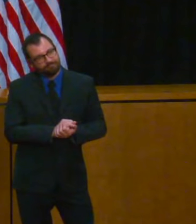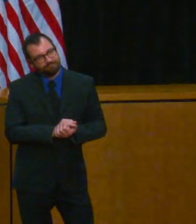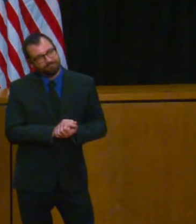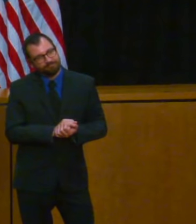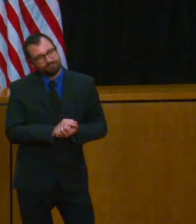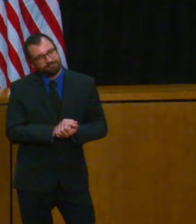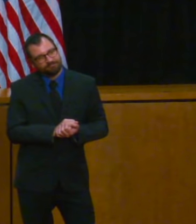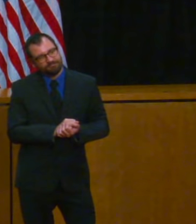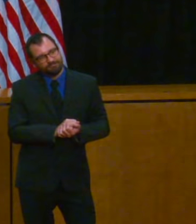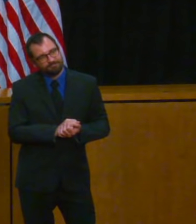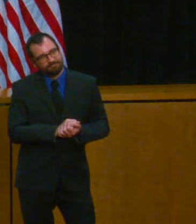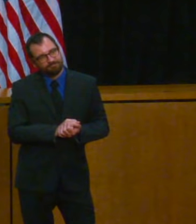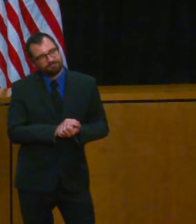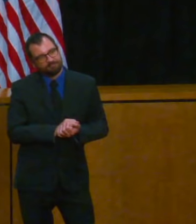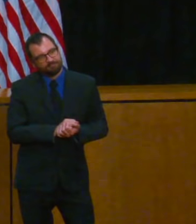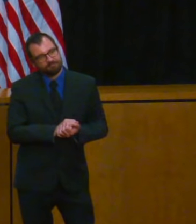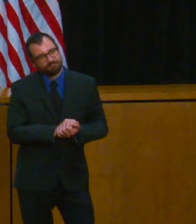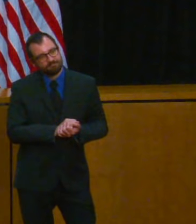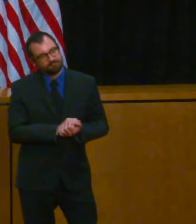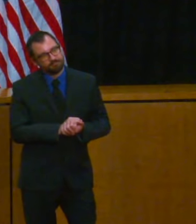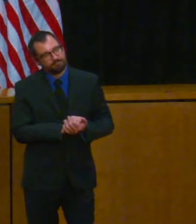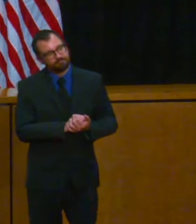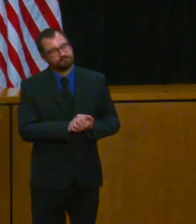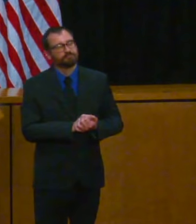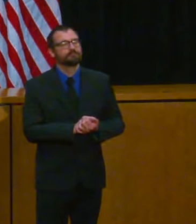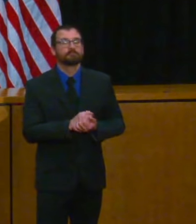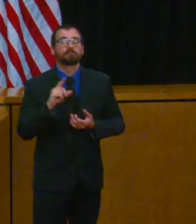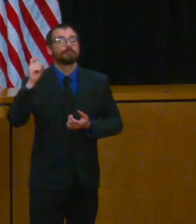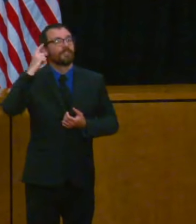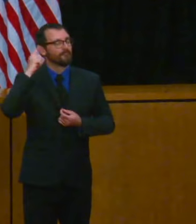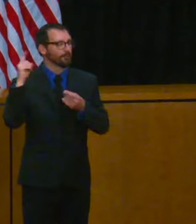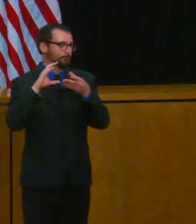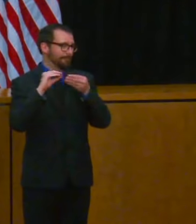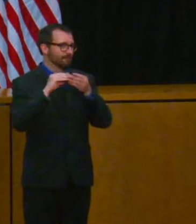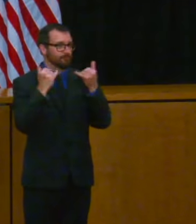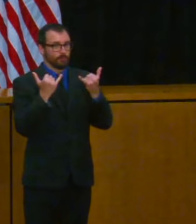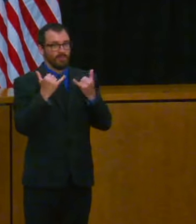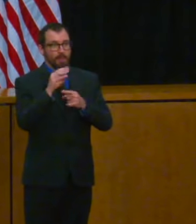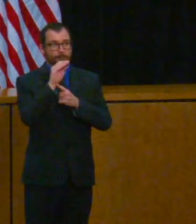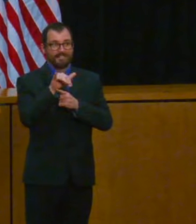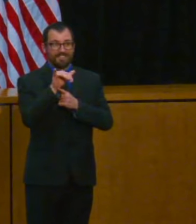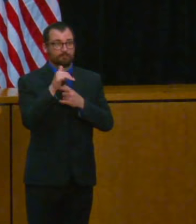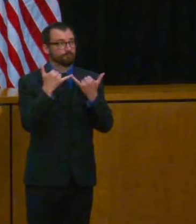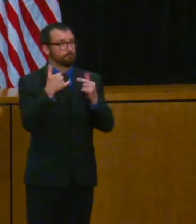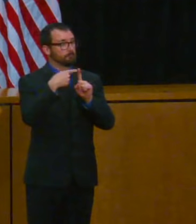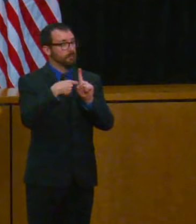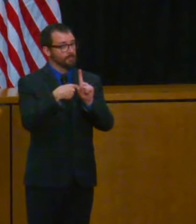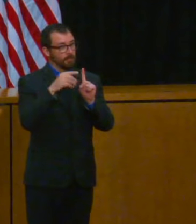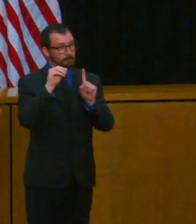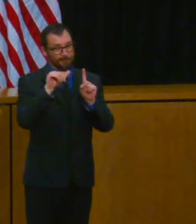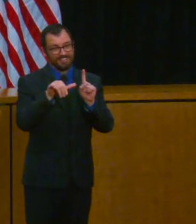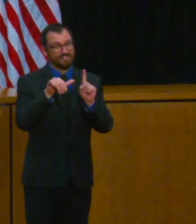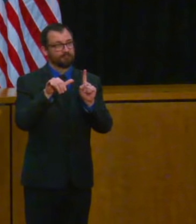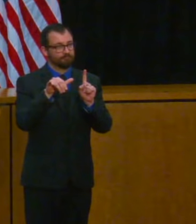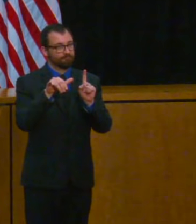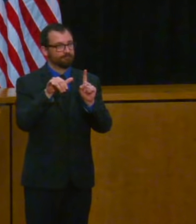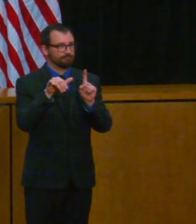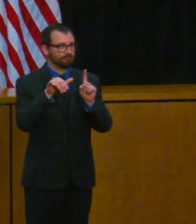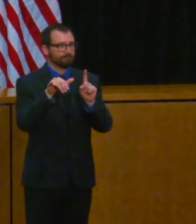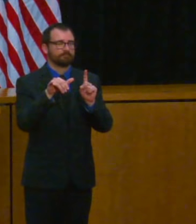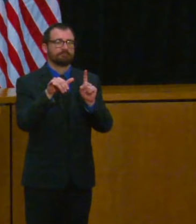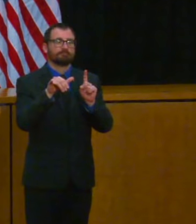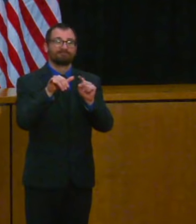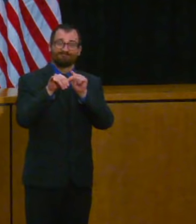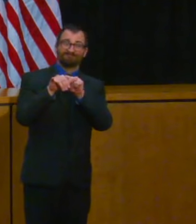so May is mental health month as a social worker former commissioner of mental